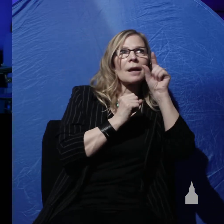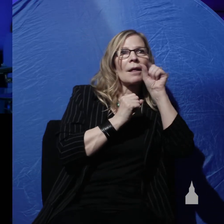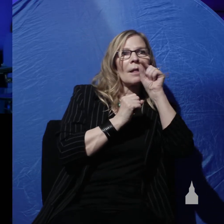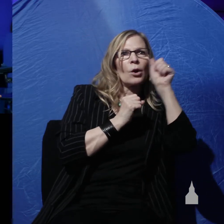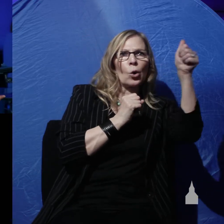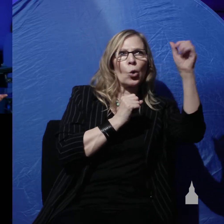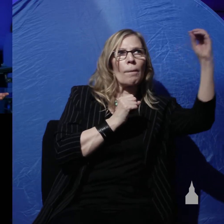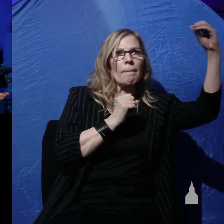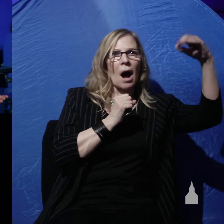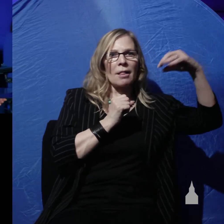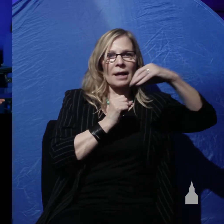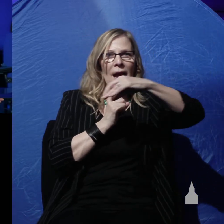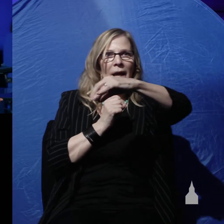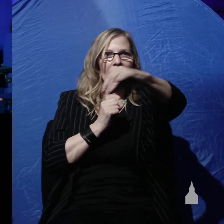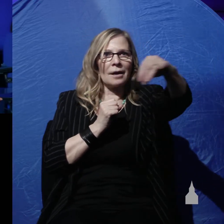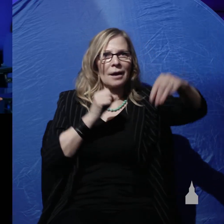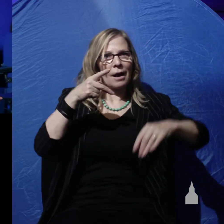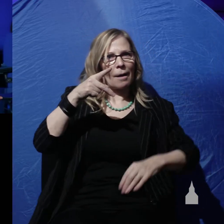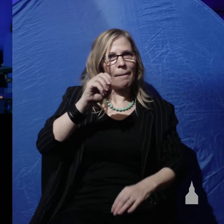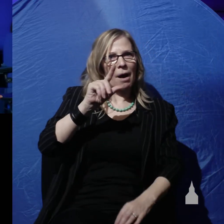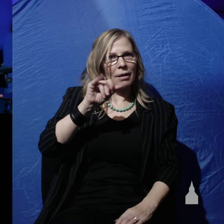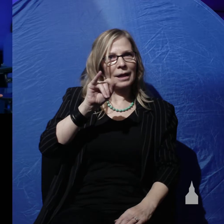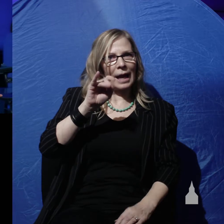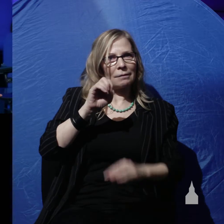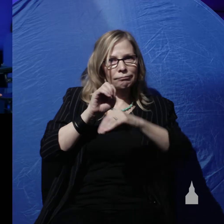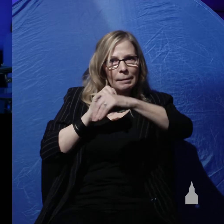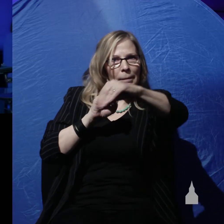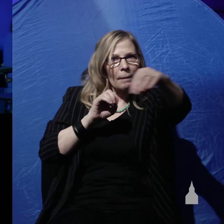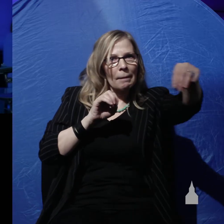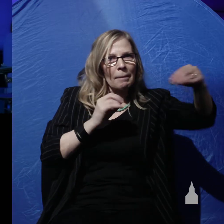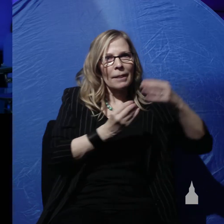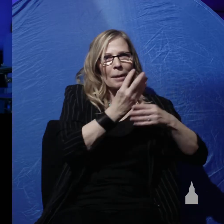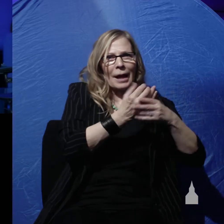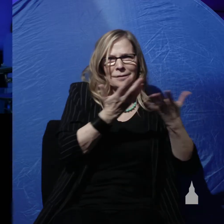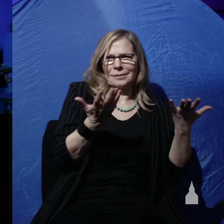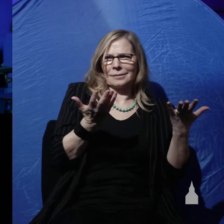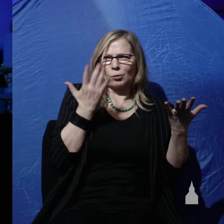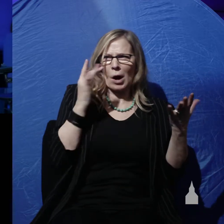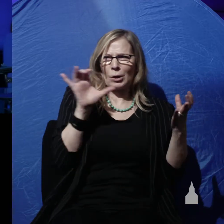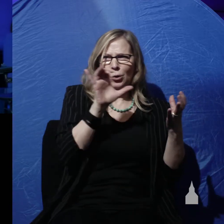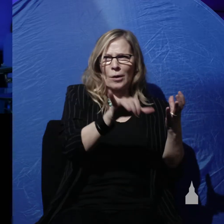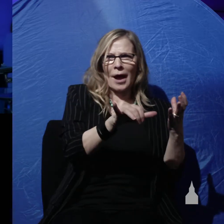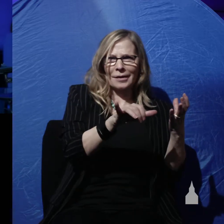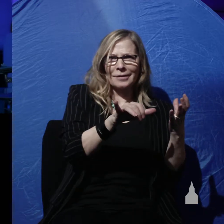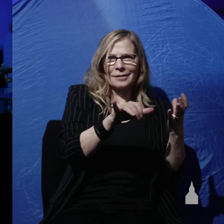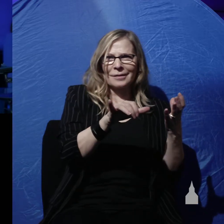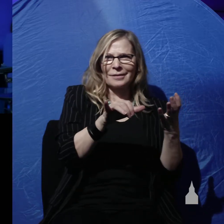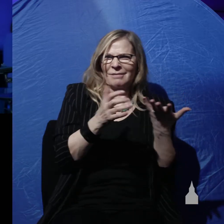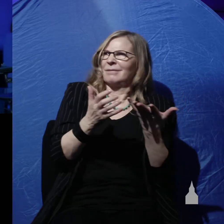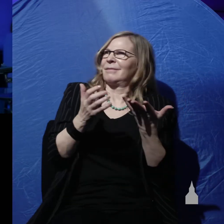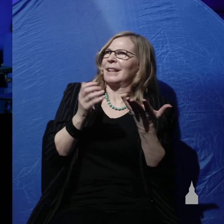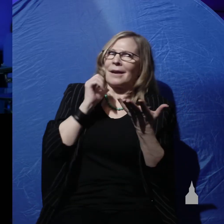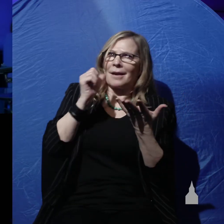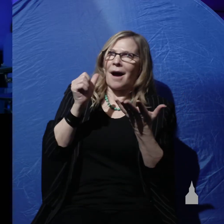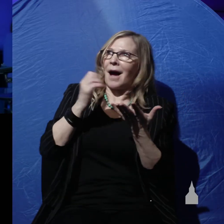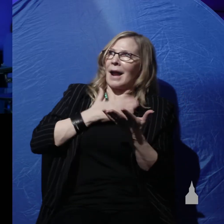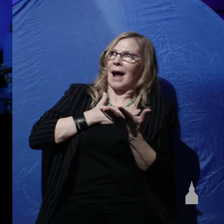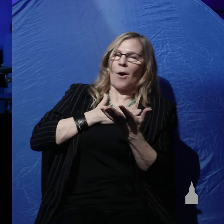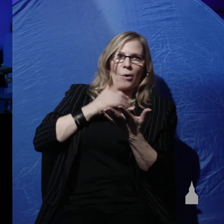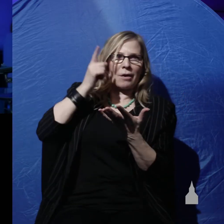a God would make a world this way? Well, not the God of the Bible. He's too wise and powerful. That order is